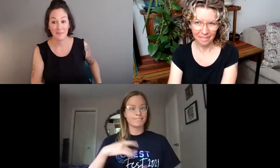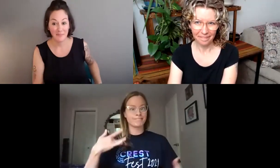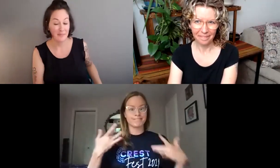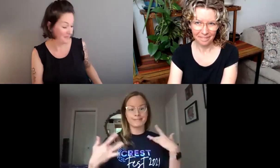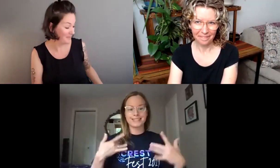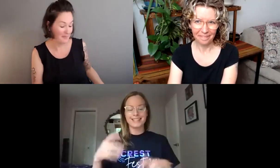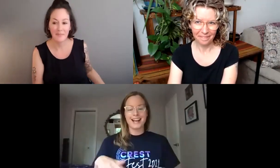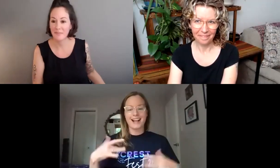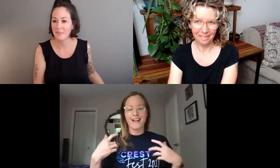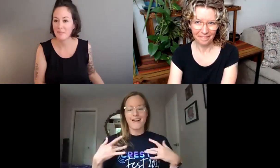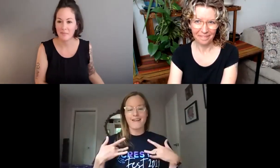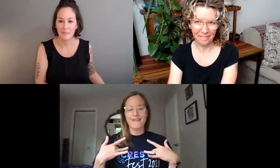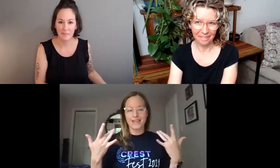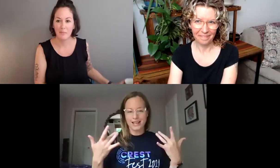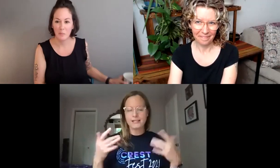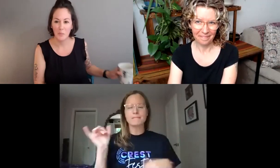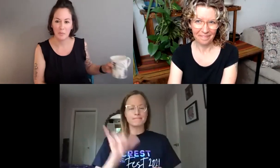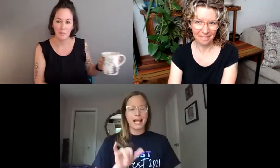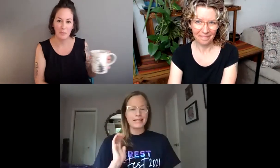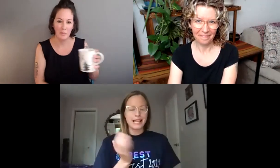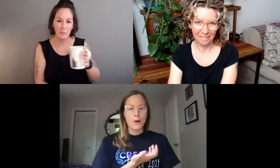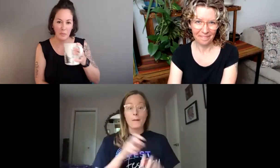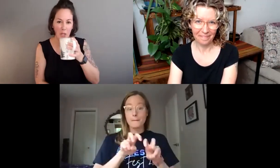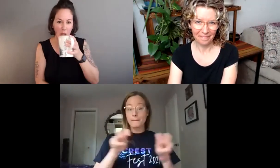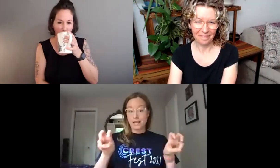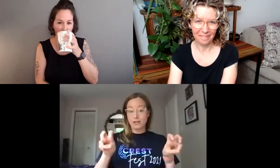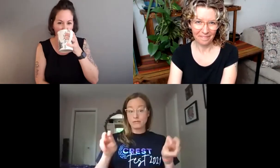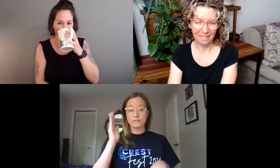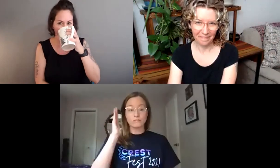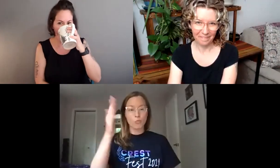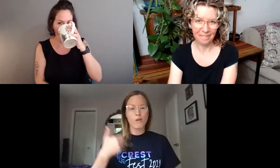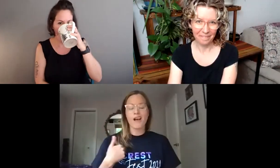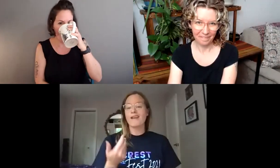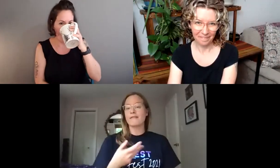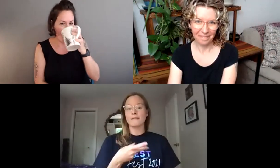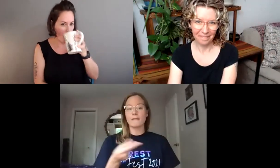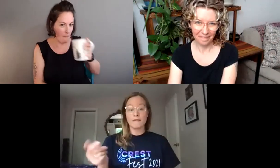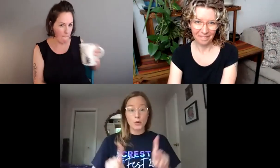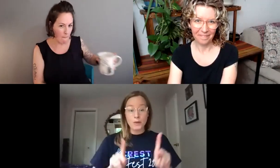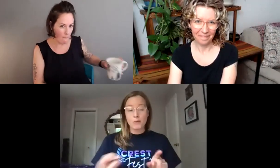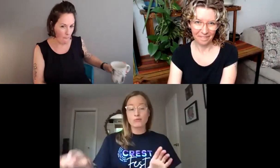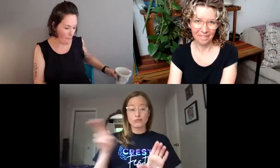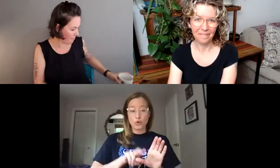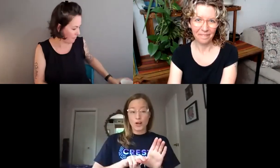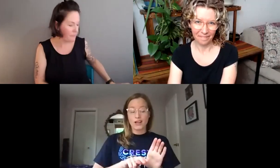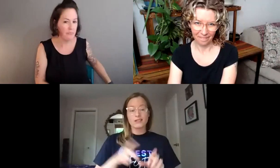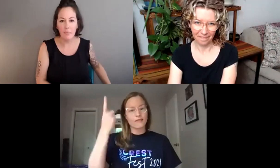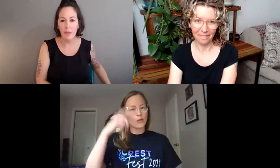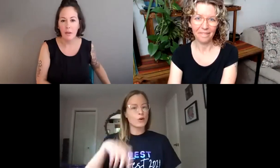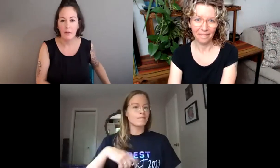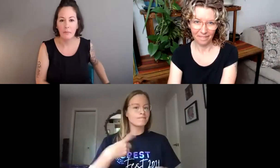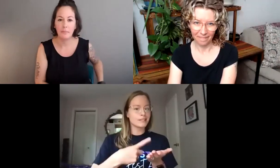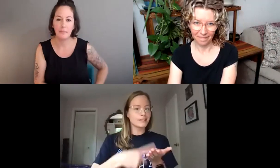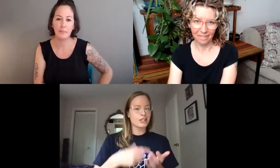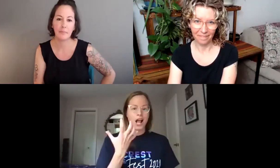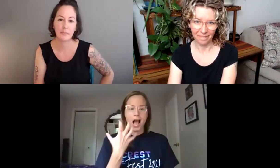Fest events. We have another exciting event tomorrow. It's our panel discussion, and